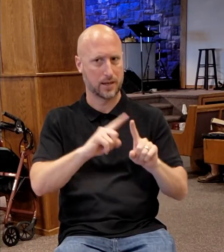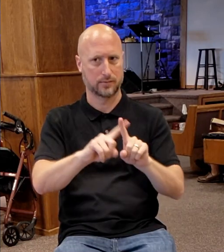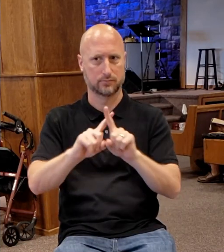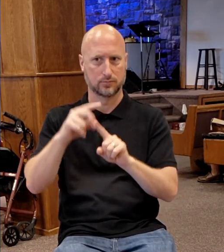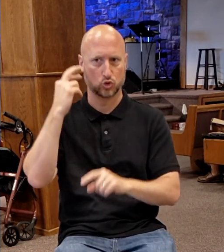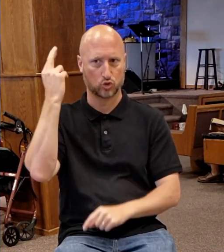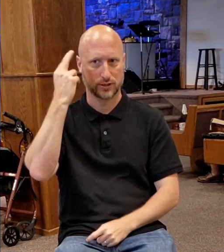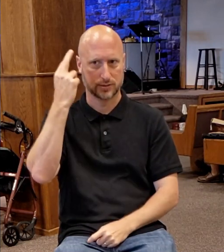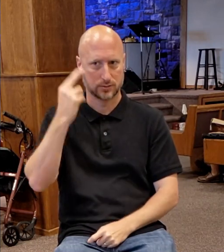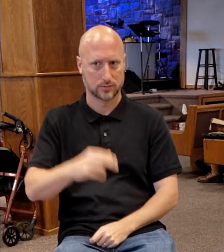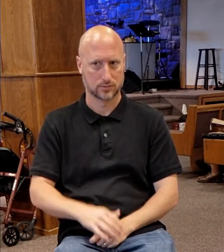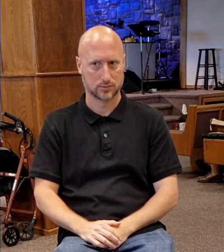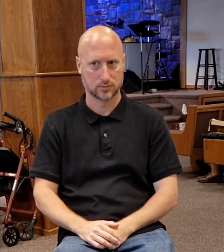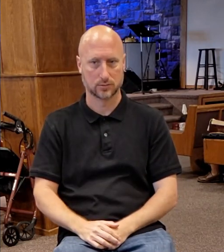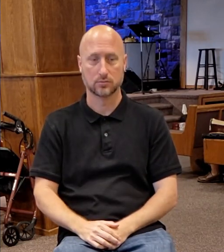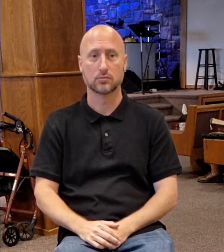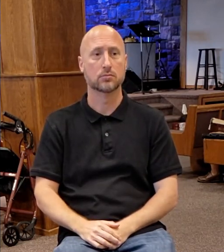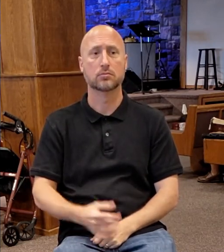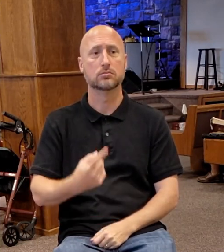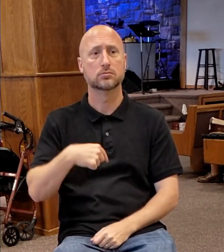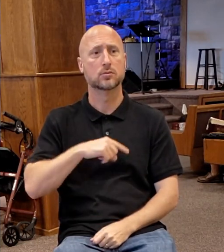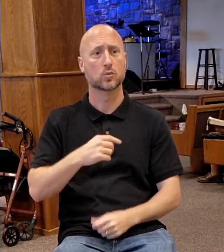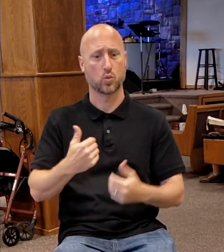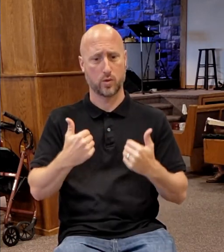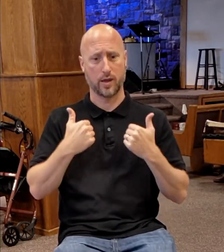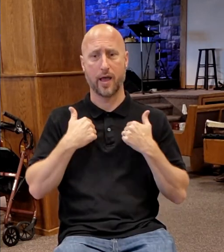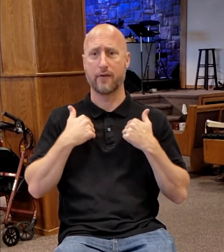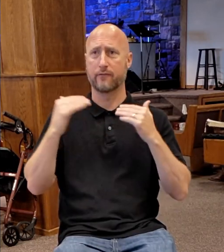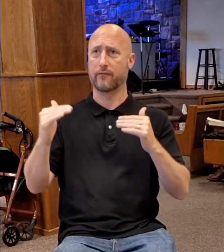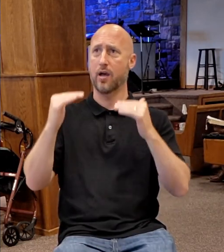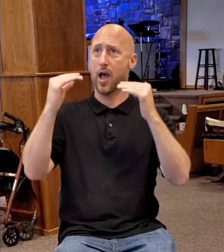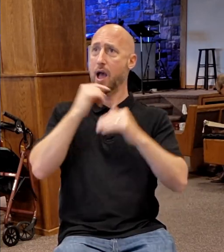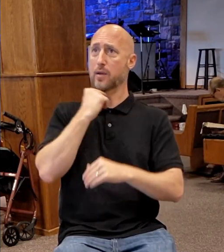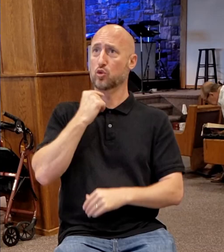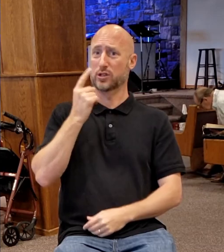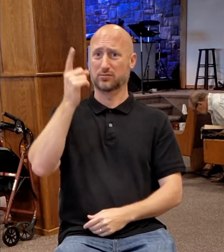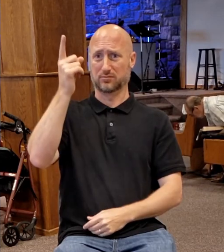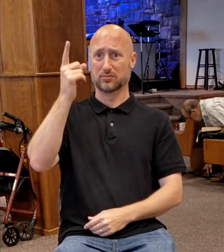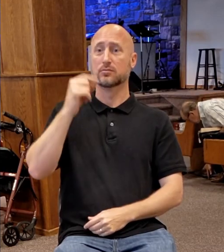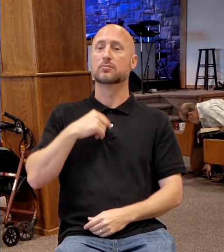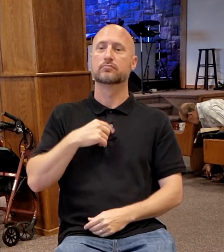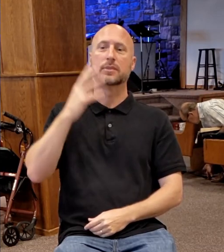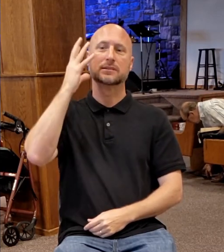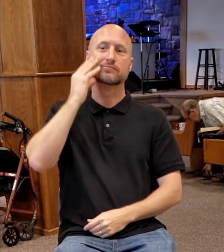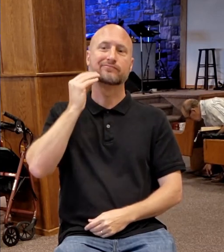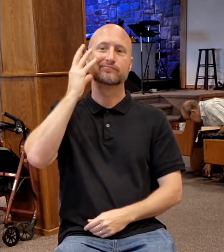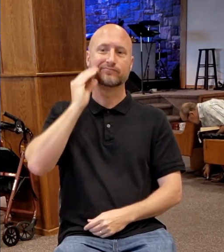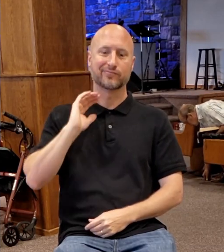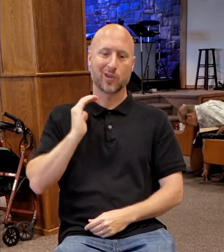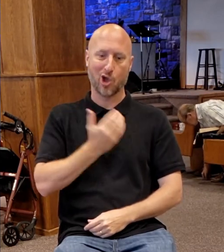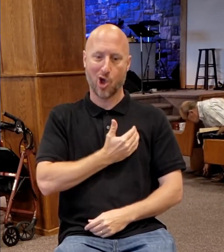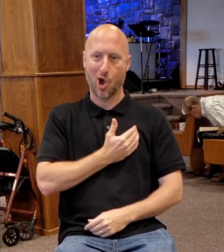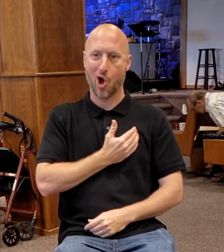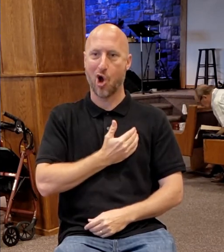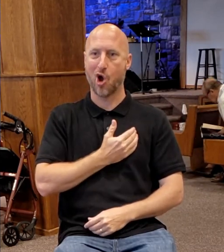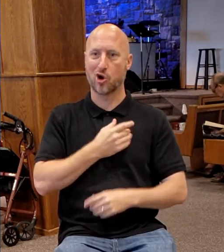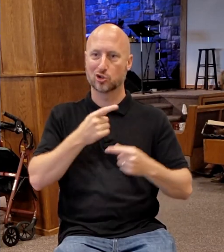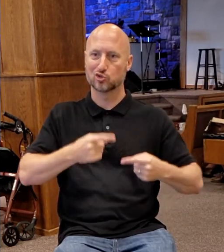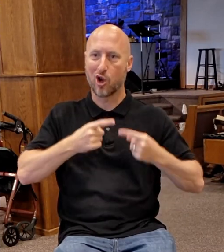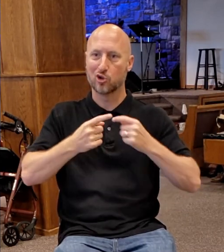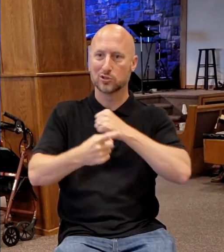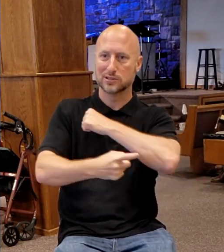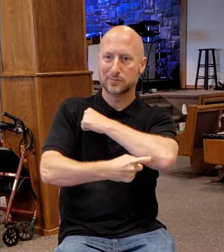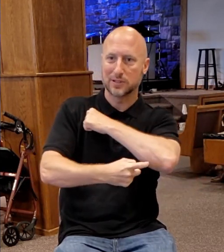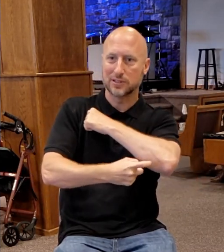But we don't have a high priest that can't be touched with our infirmities because he